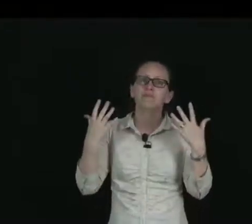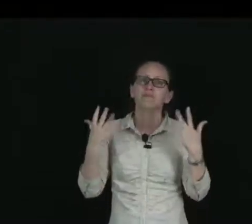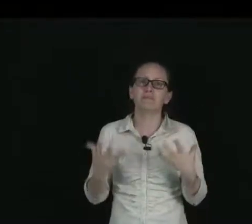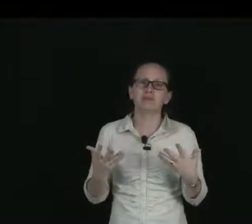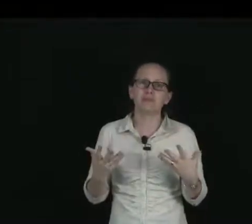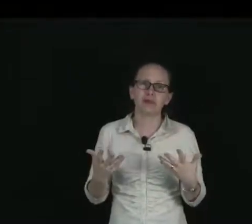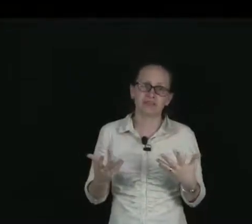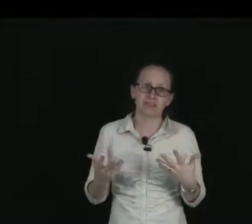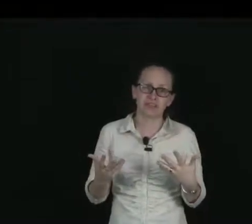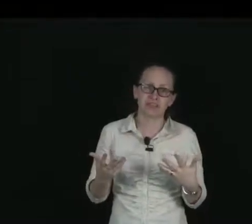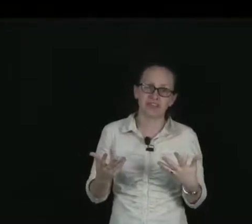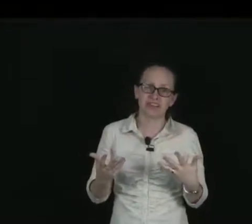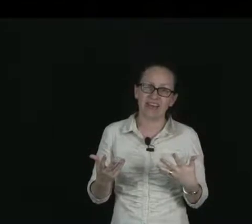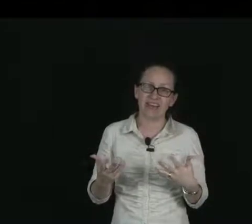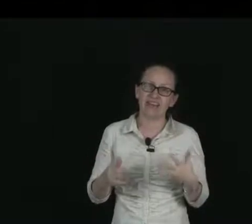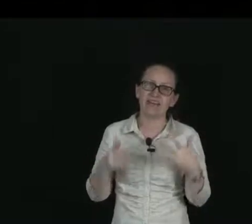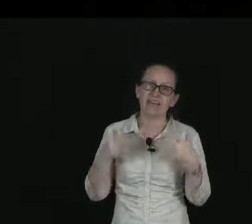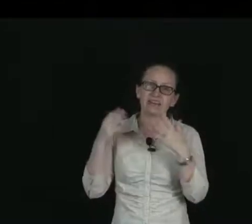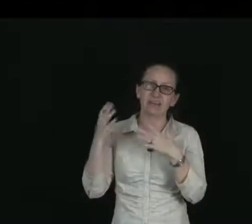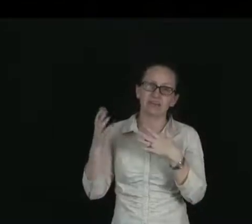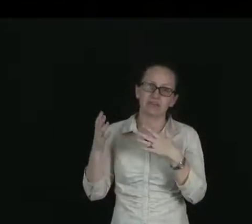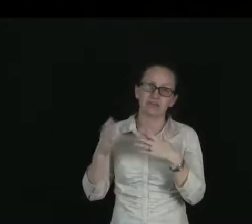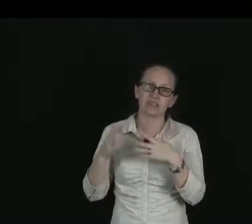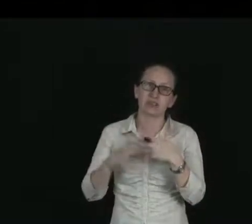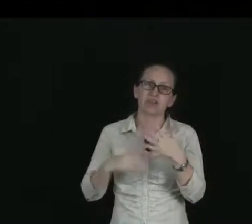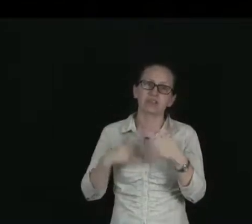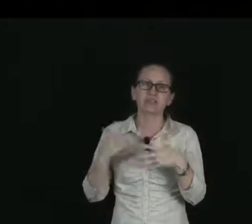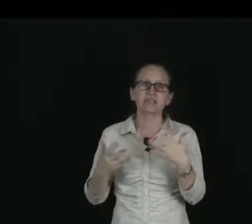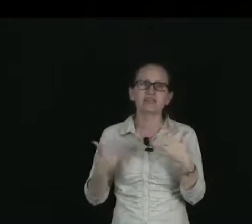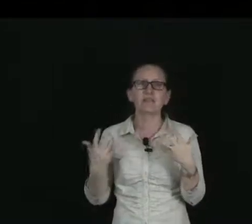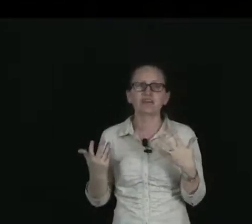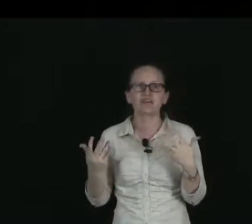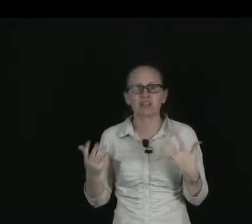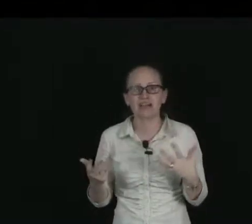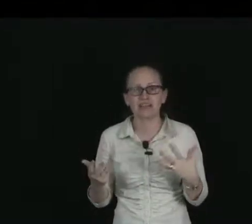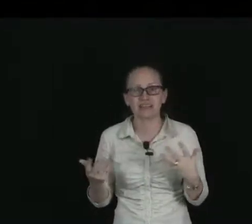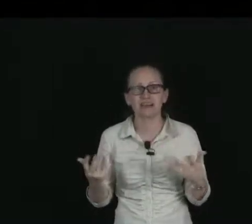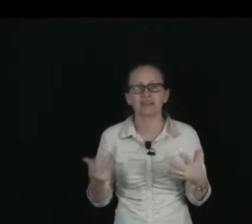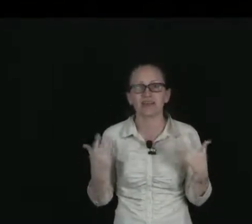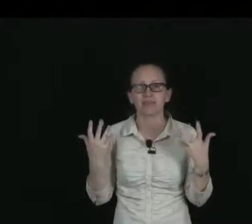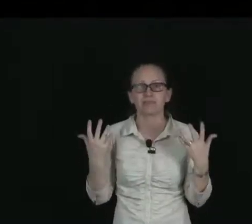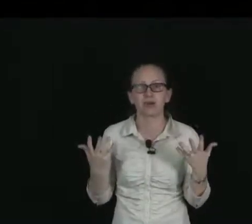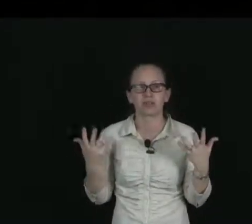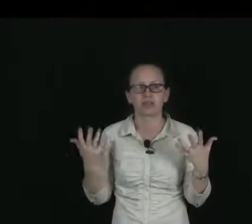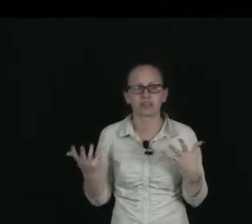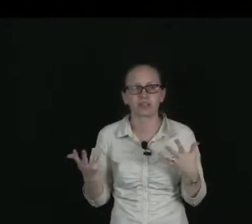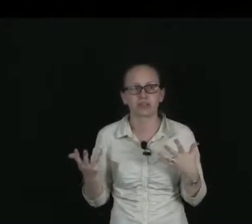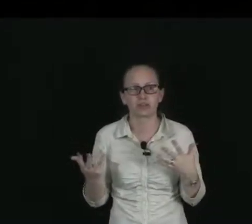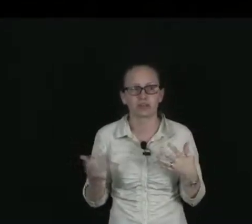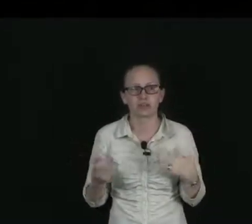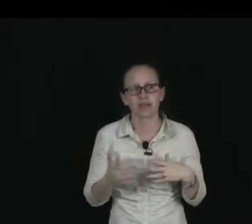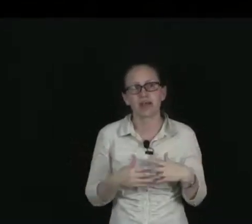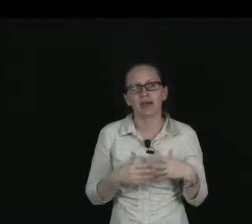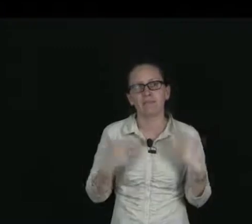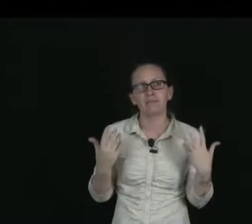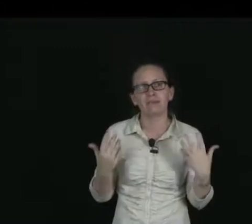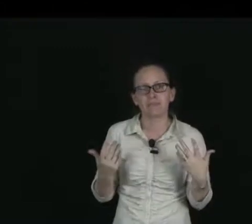Beta particles, on the other hand, are electrons. So these are much lighter than protons and neutrons. A beta